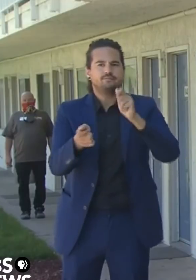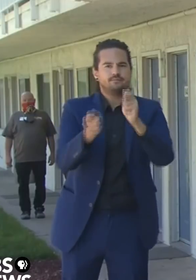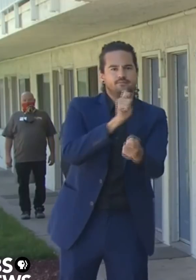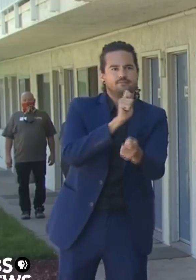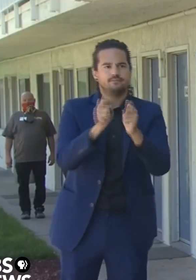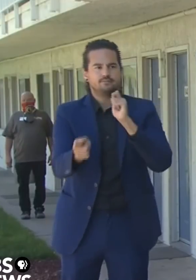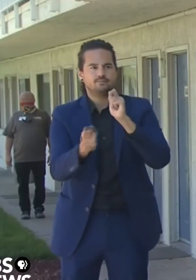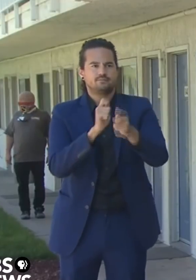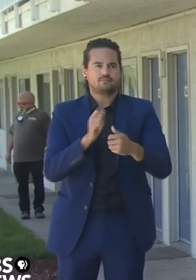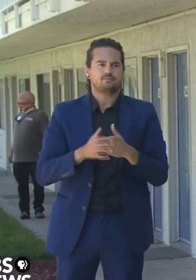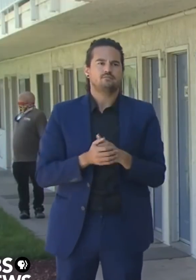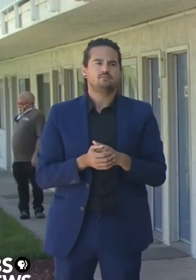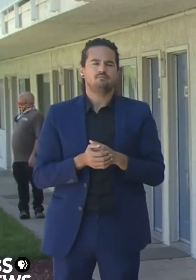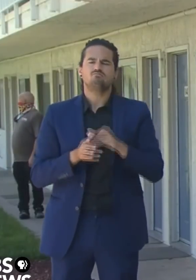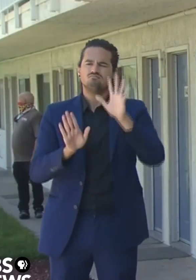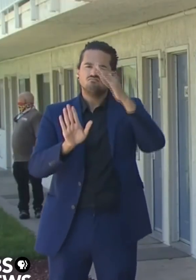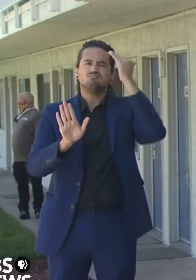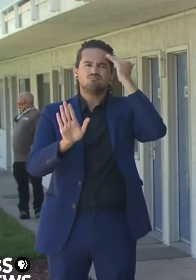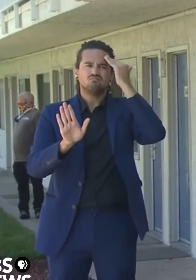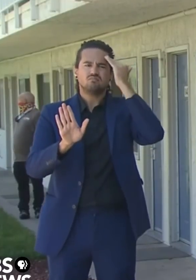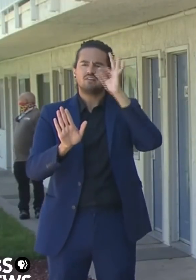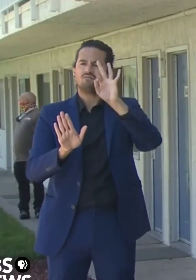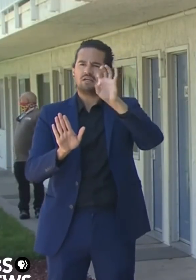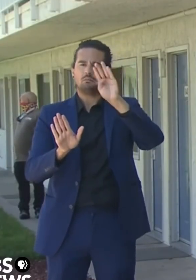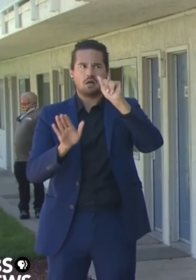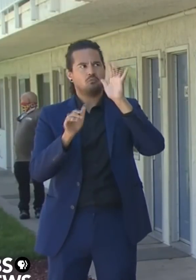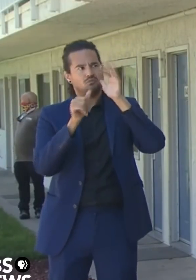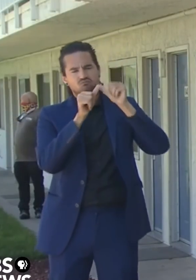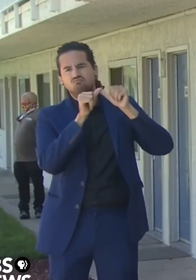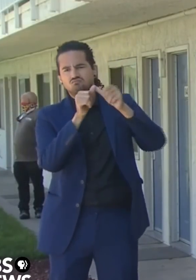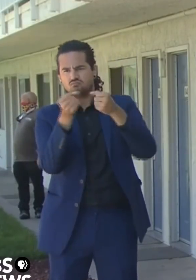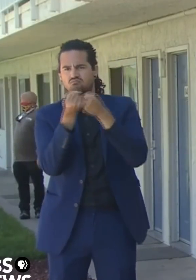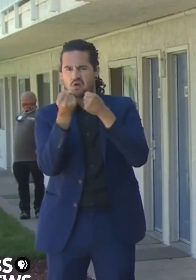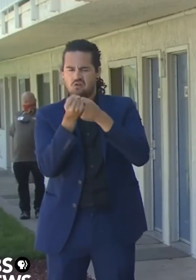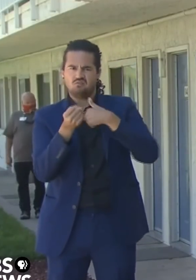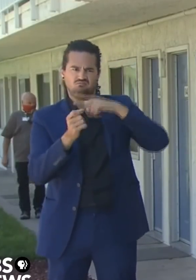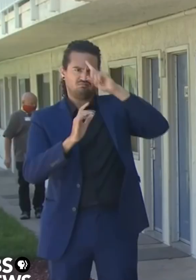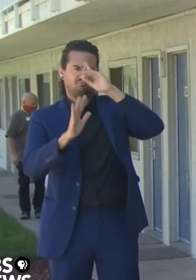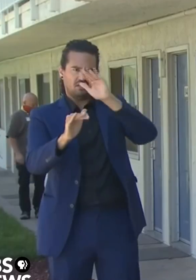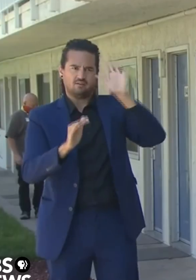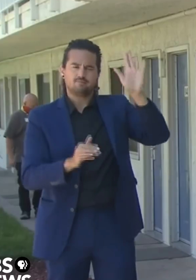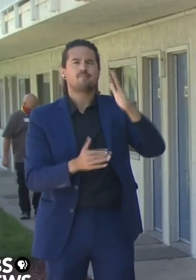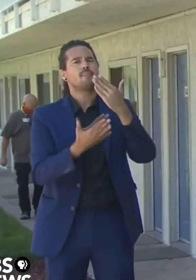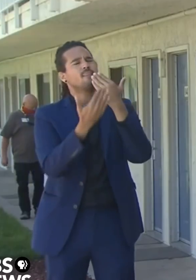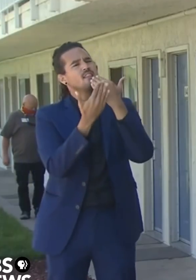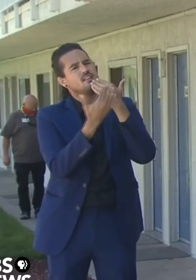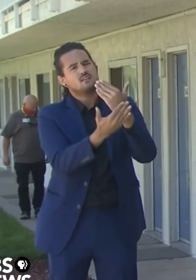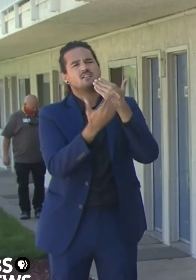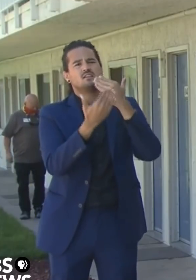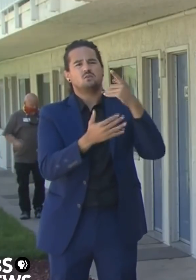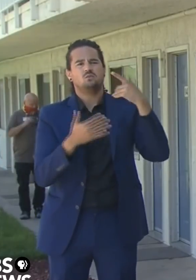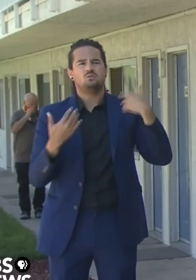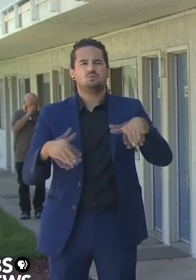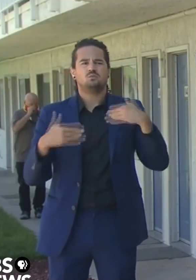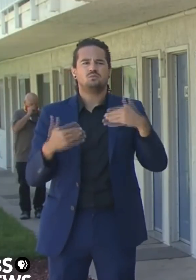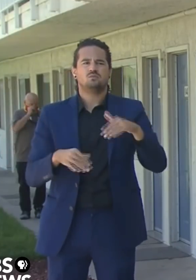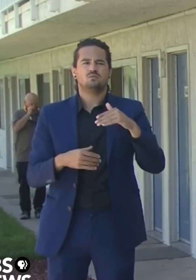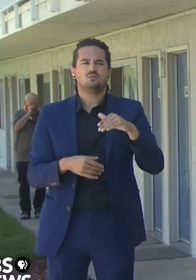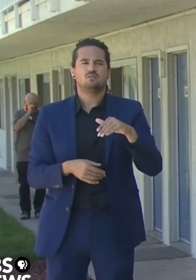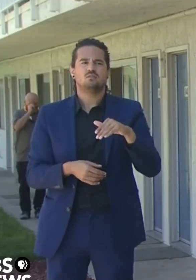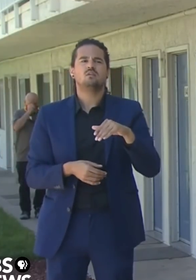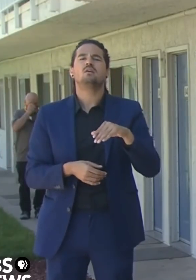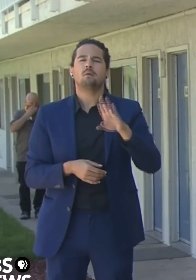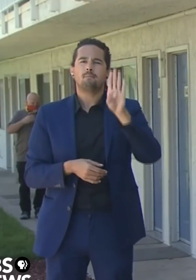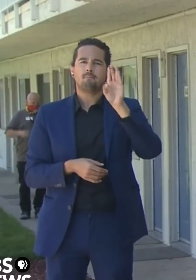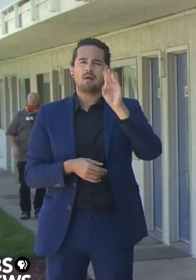soon. I'd be revist, by the way, if I didn't think Bob Fenton of FEMA, who's just been an extraordinary leader, the regional director